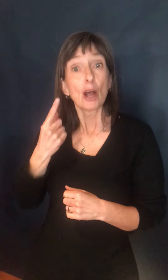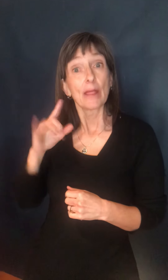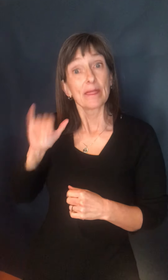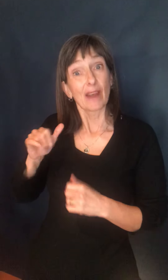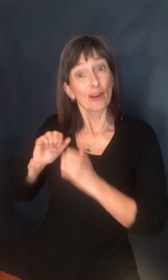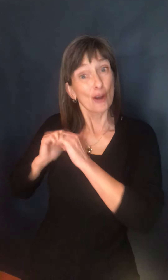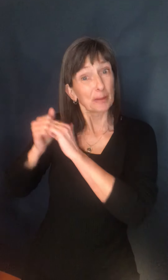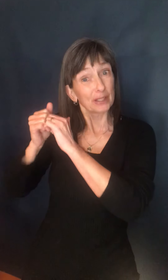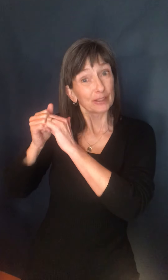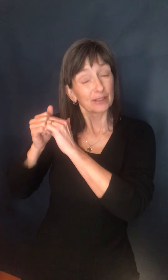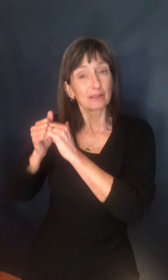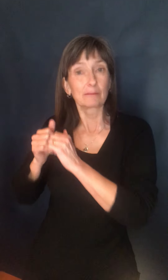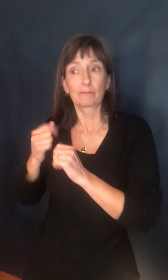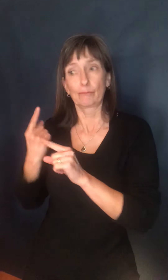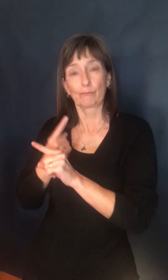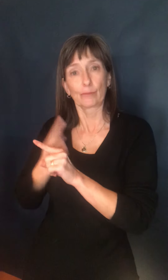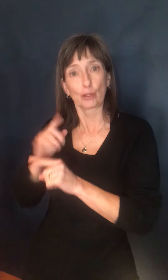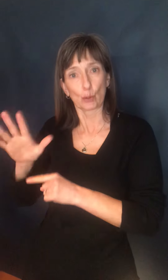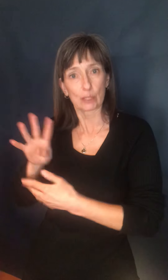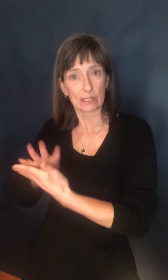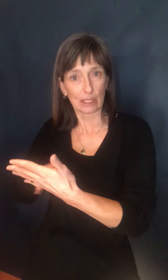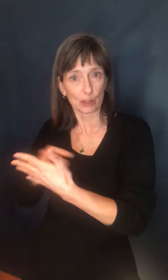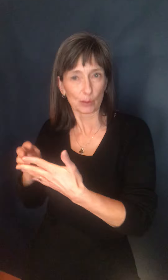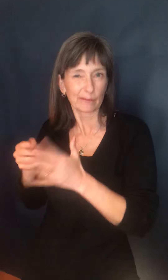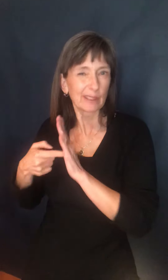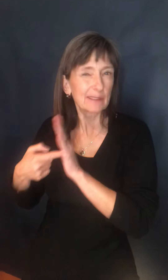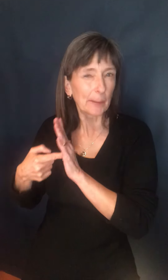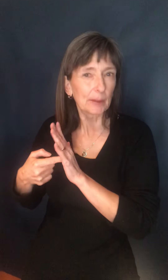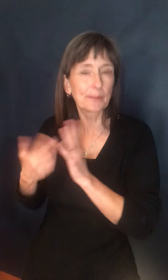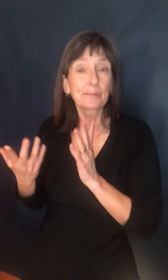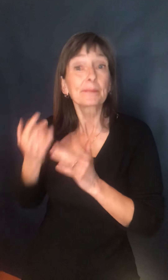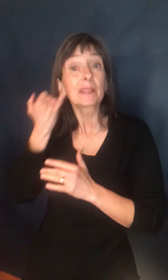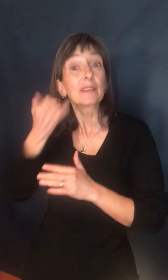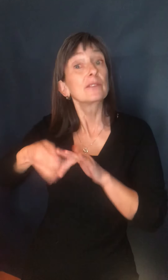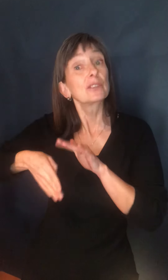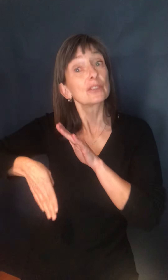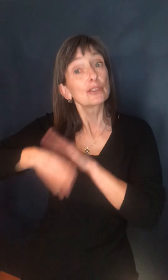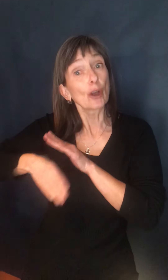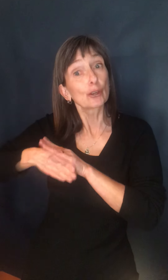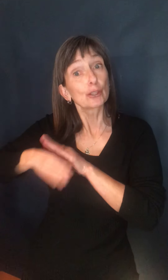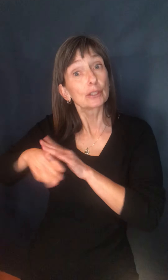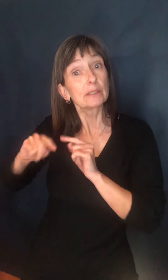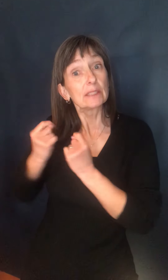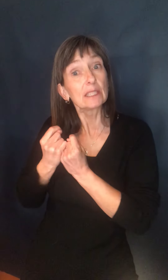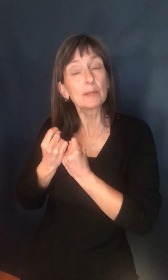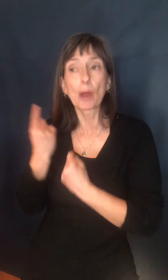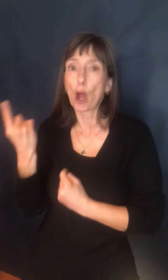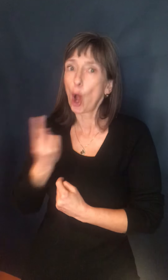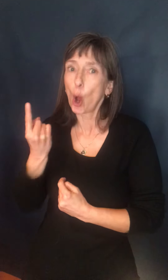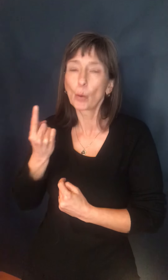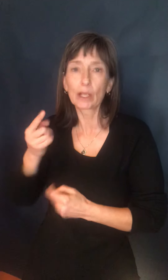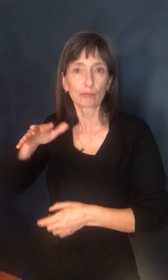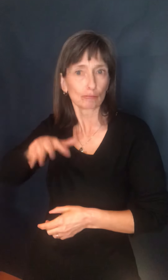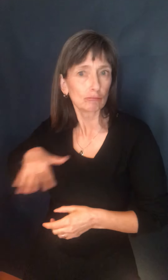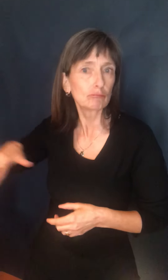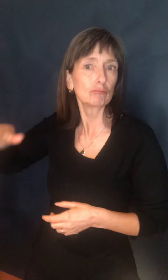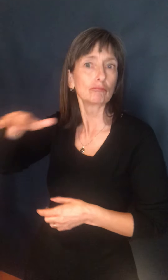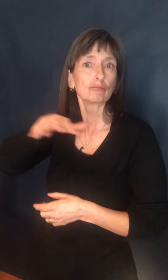competitive schedule. As an example, if a soccer league has always been regional in scope, regional competition may be permitted